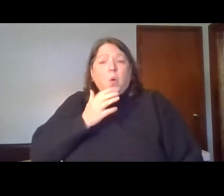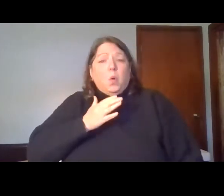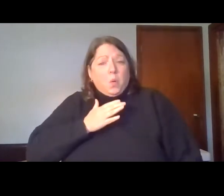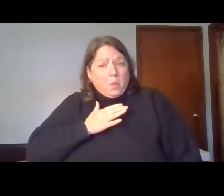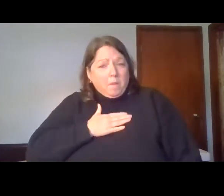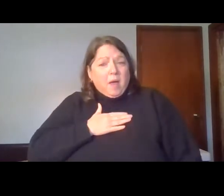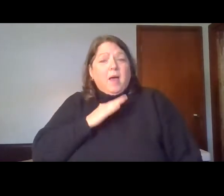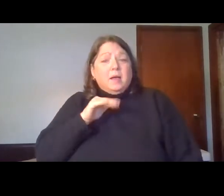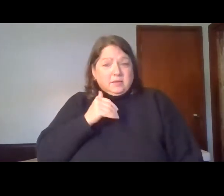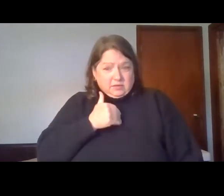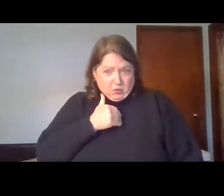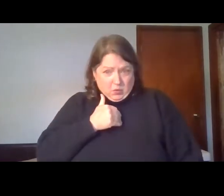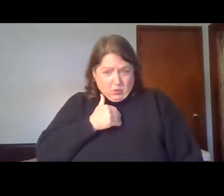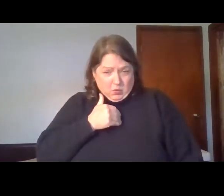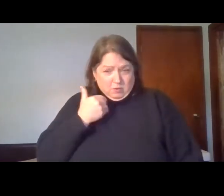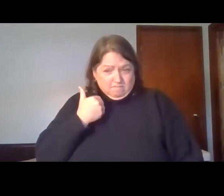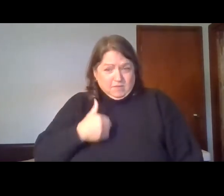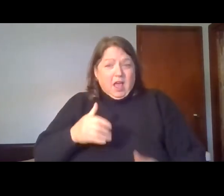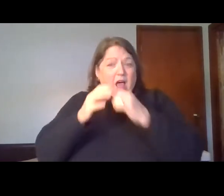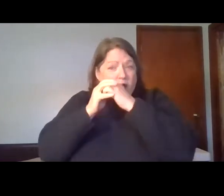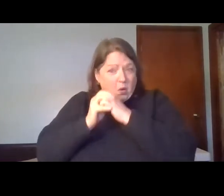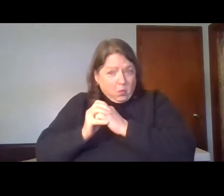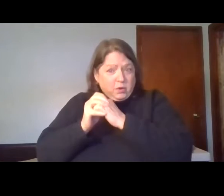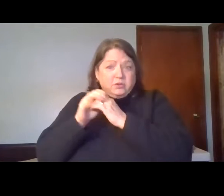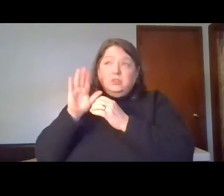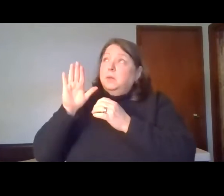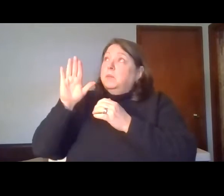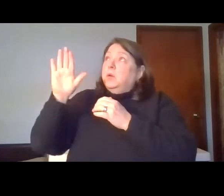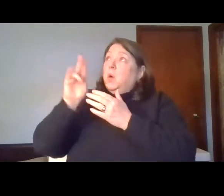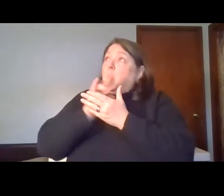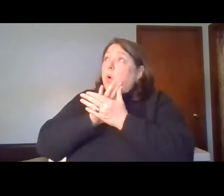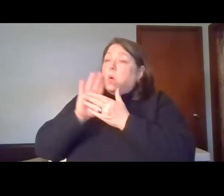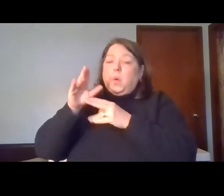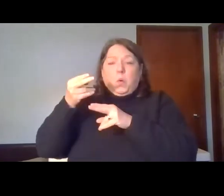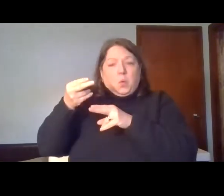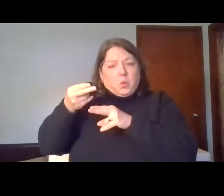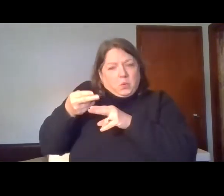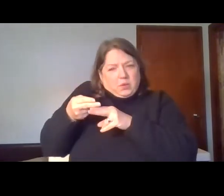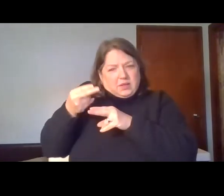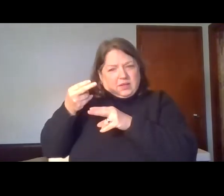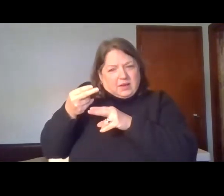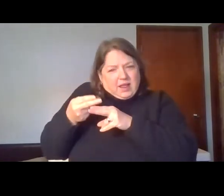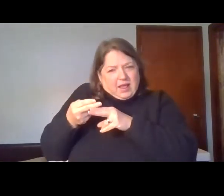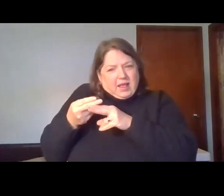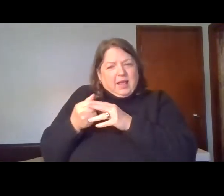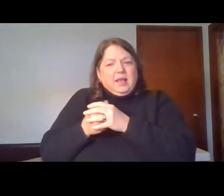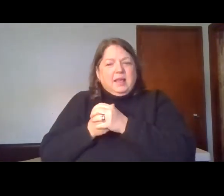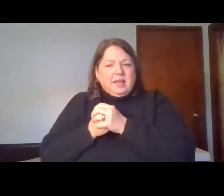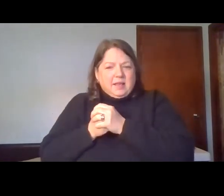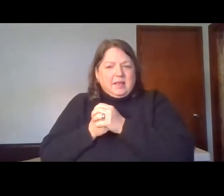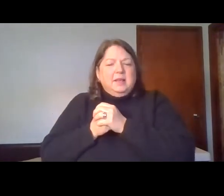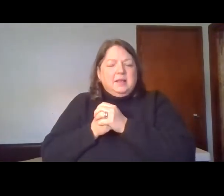O my soul, I'll worship your holy name.